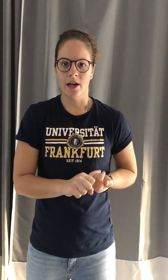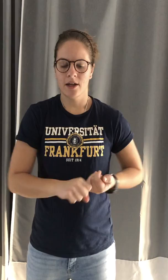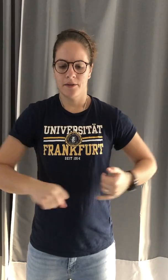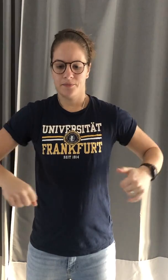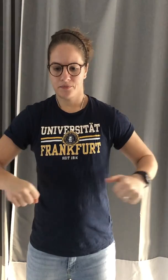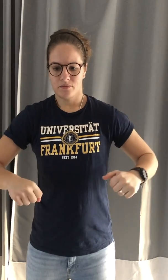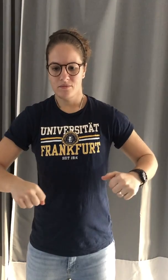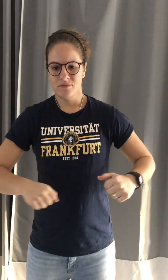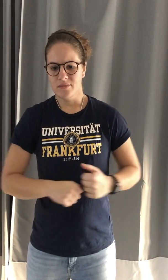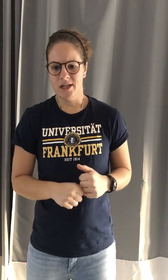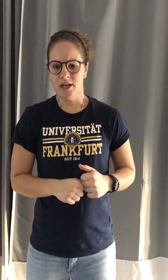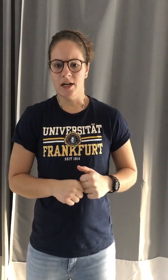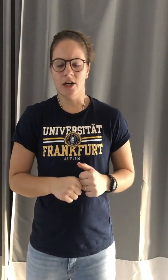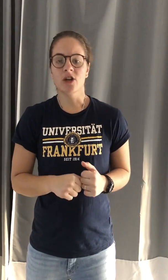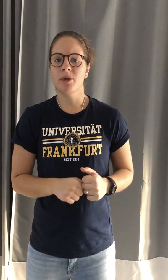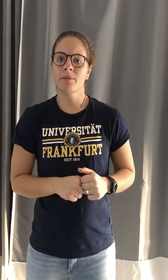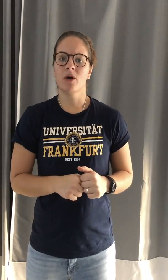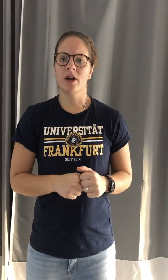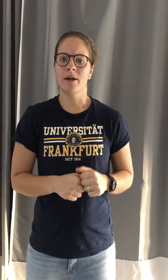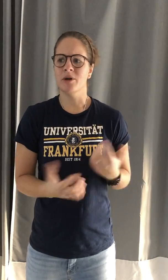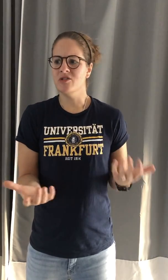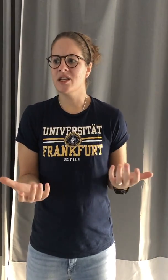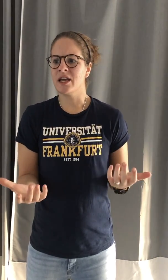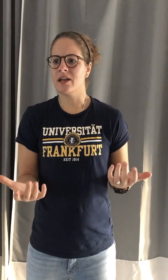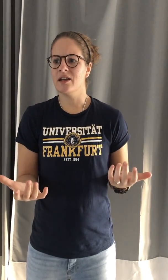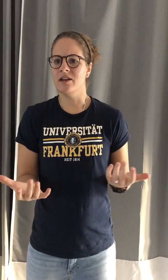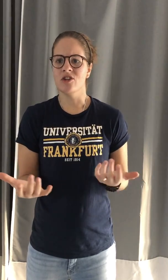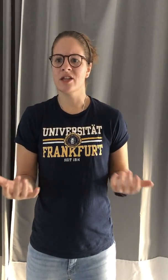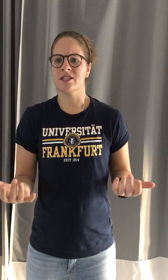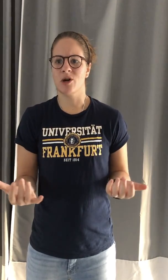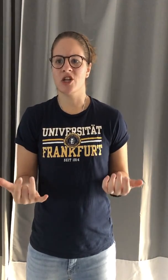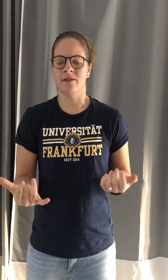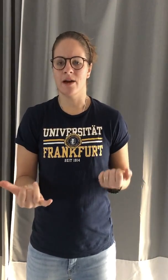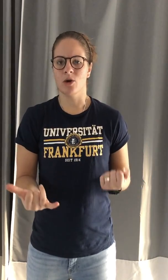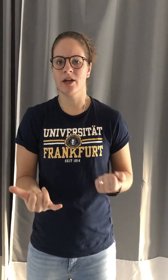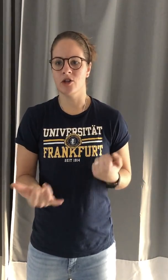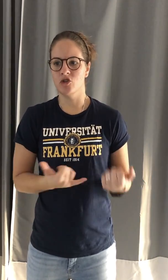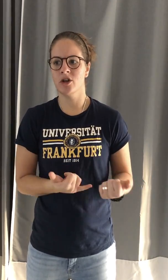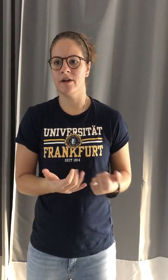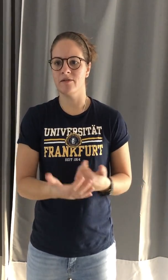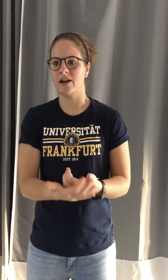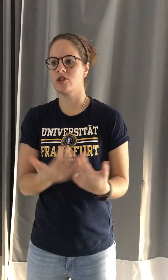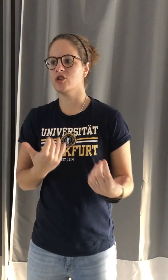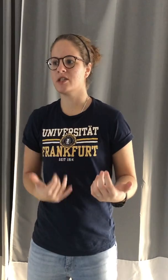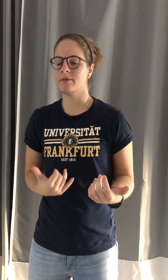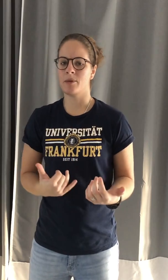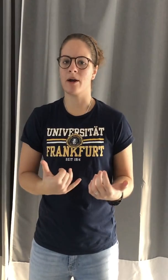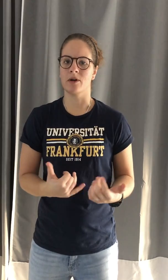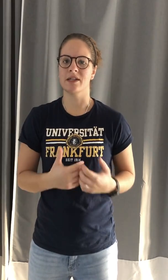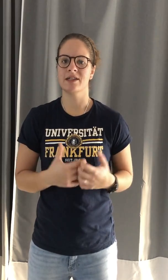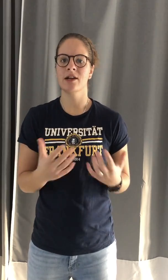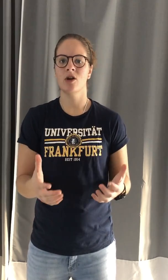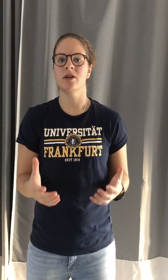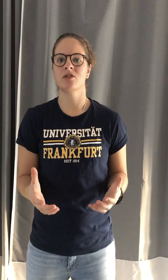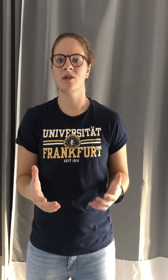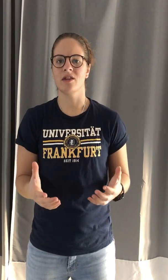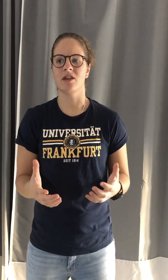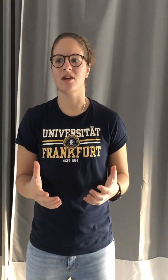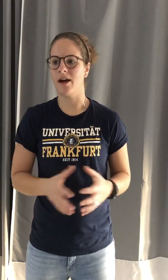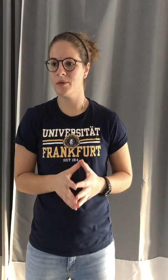a good pump going on, but you didn't get nearly as much out of that workout as you could have. In fact, you took steps backwards. Instead, go into it thinking, I'm